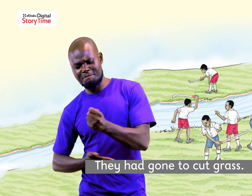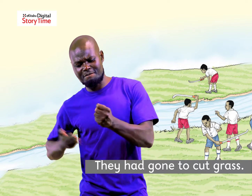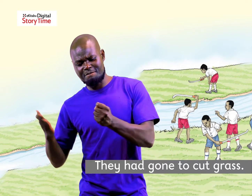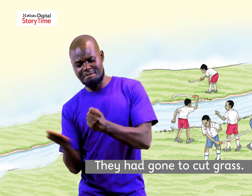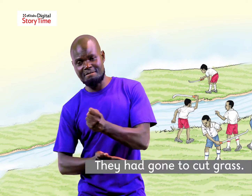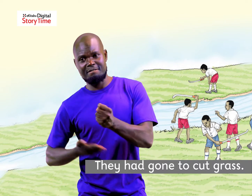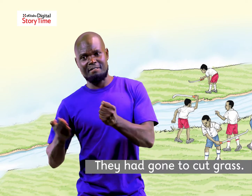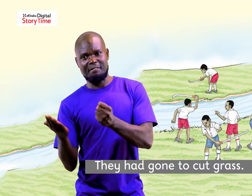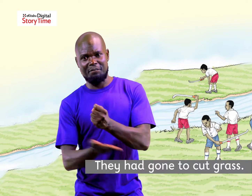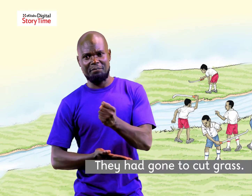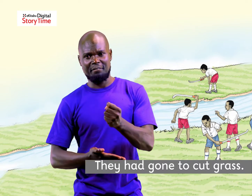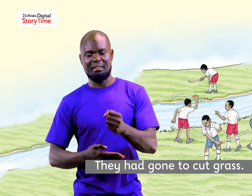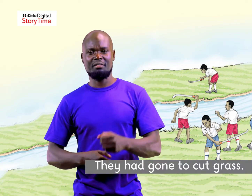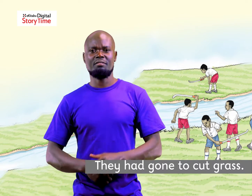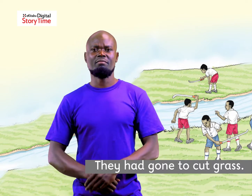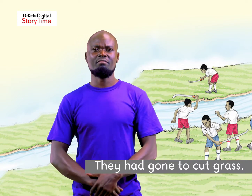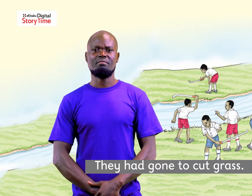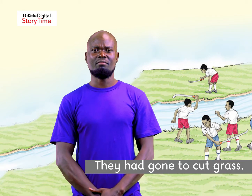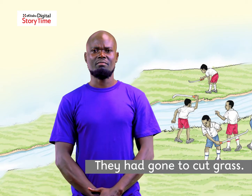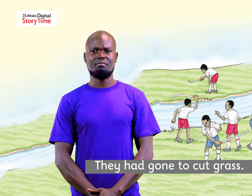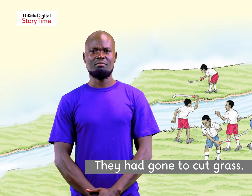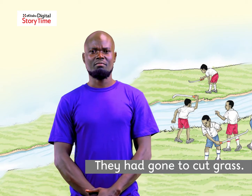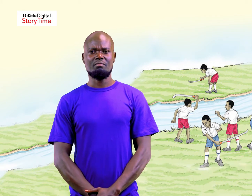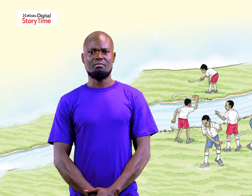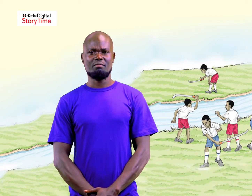they had gone to cut grass